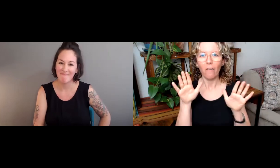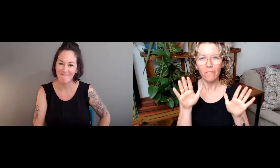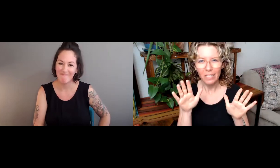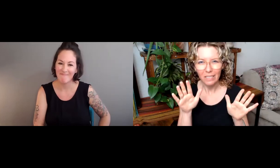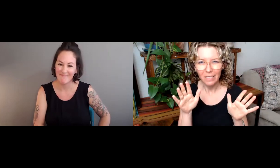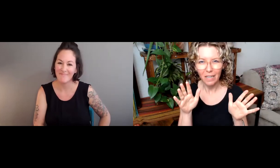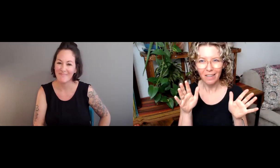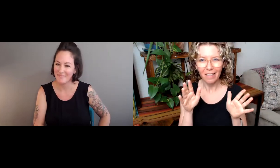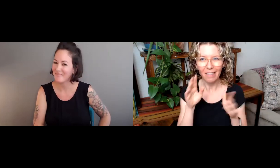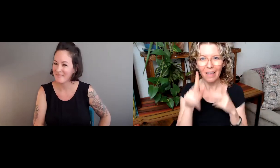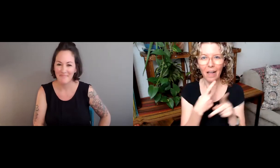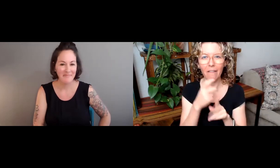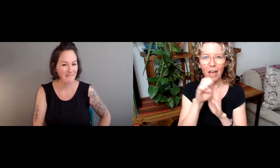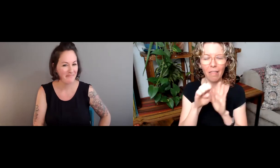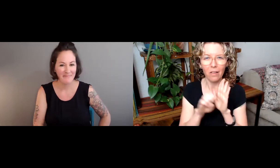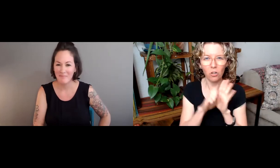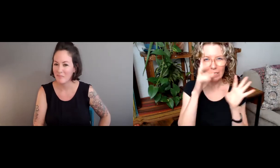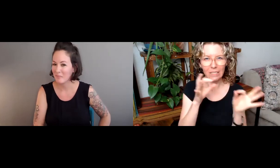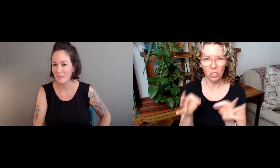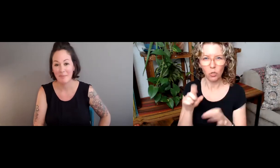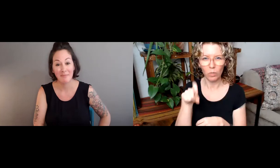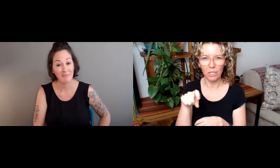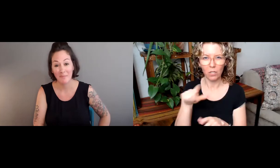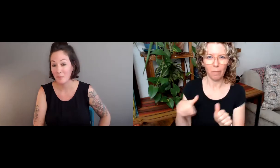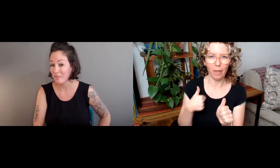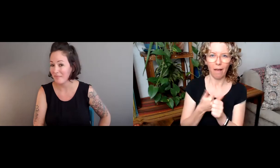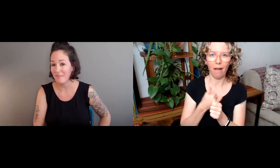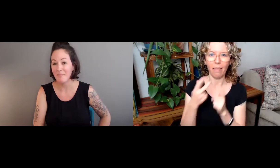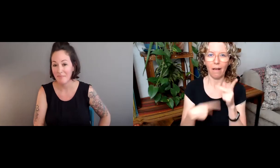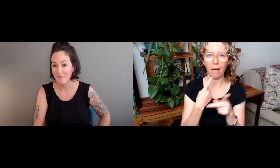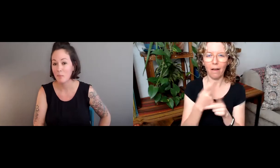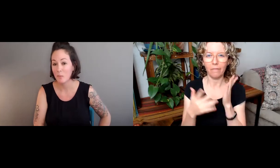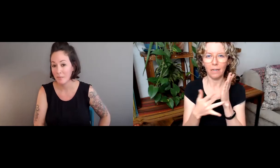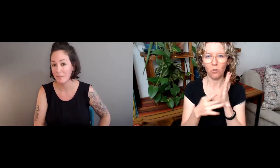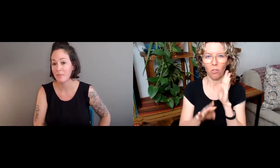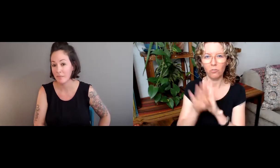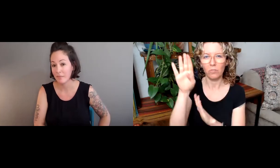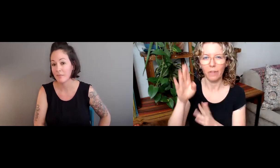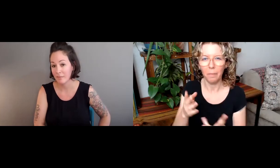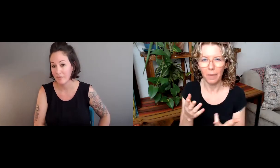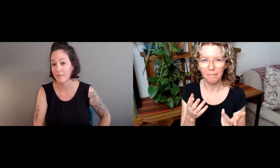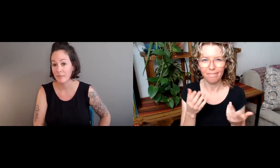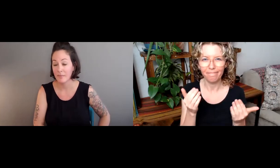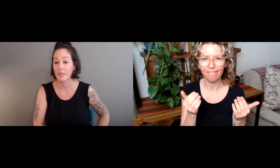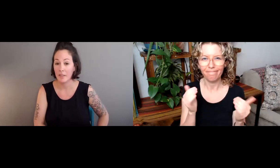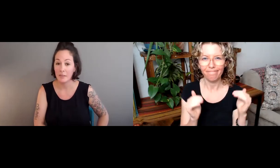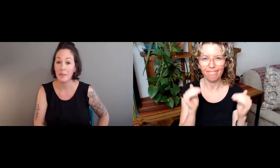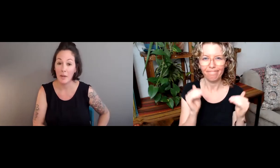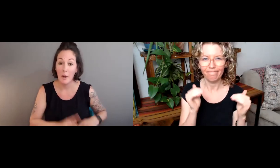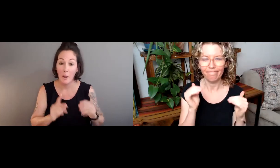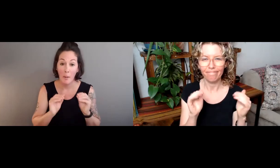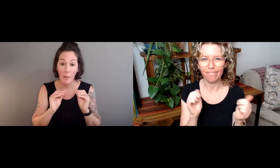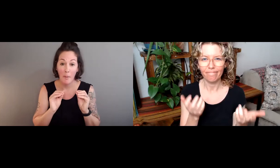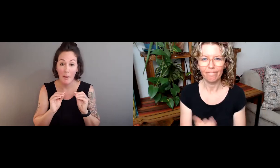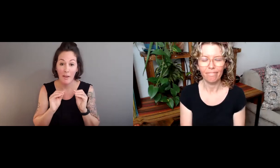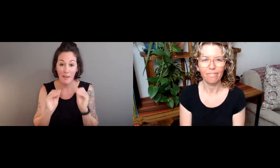without sacrificing the kind of ethical decisions that need to be considered behind this